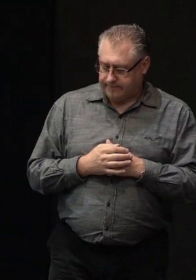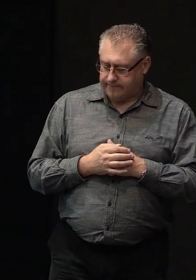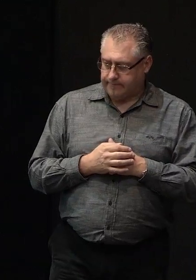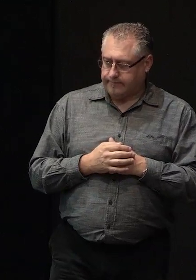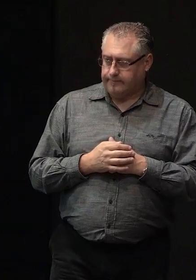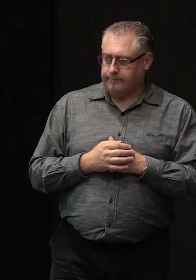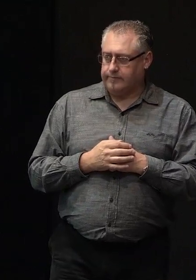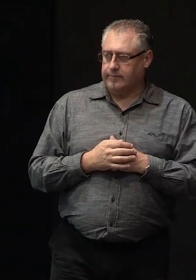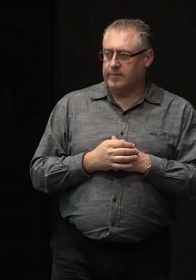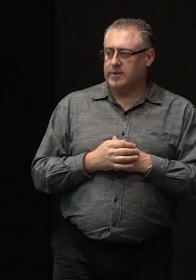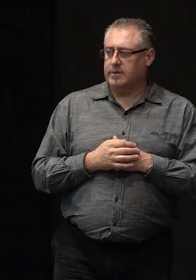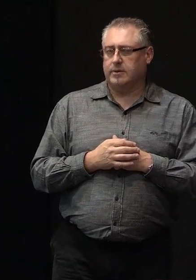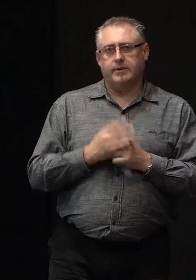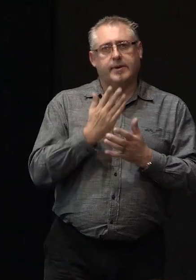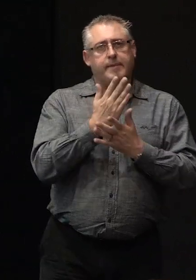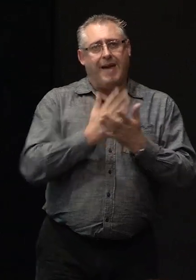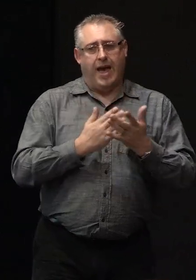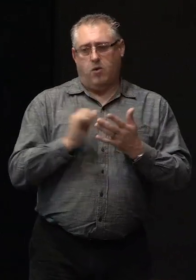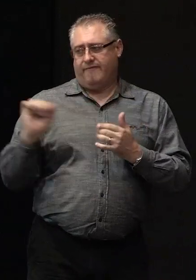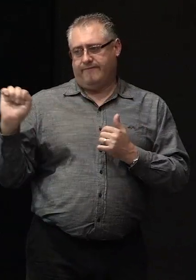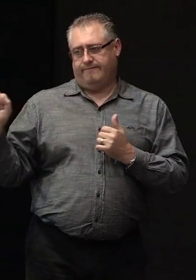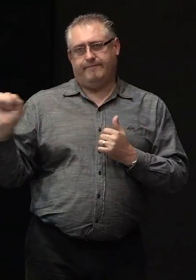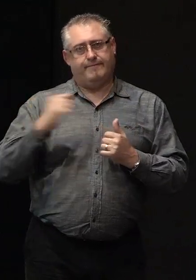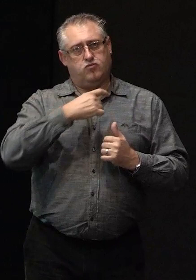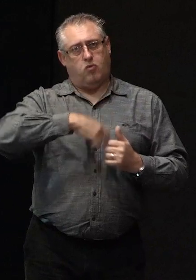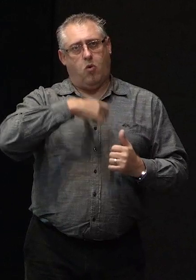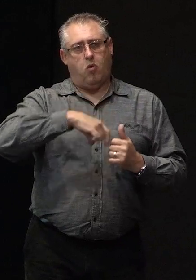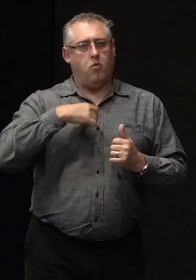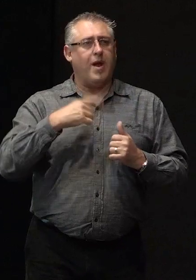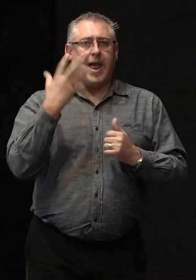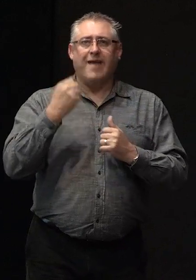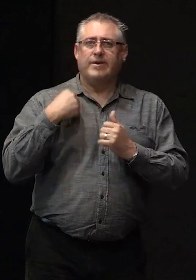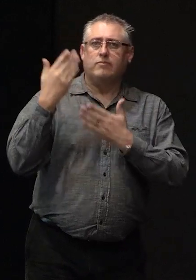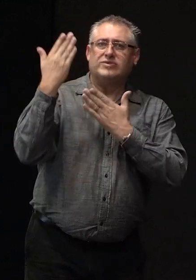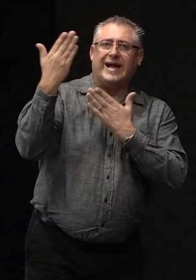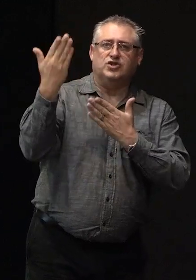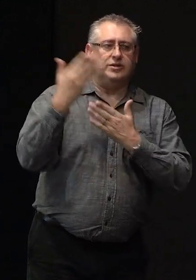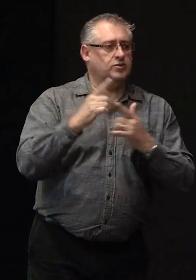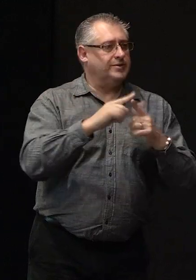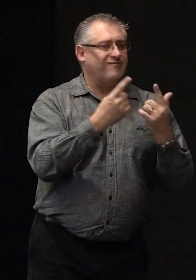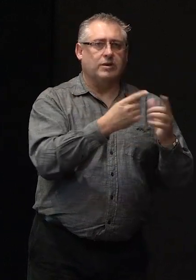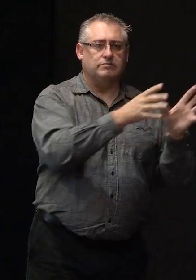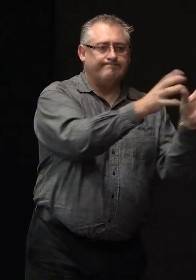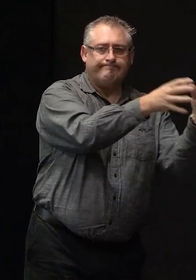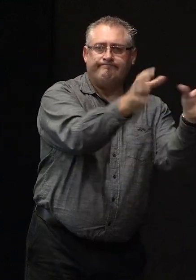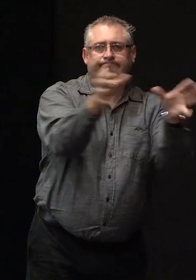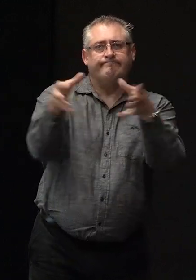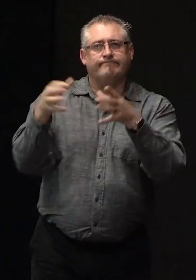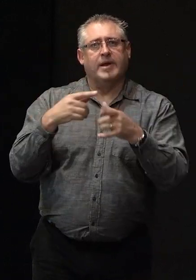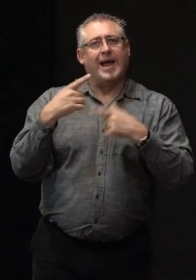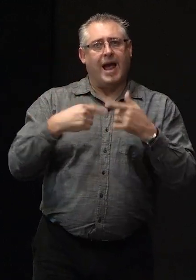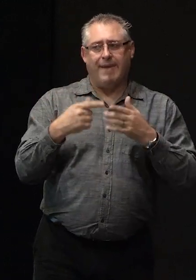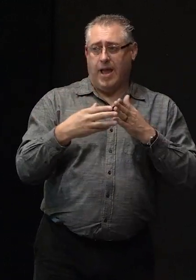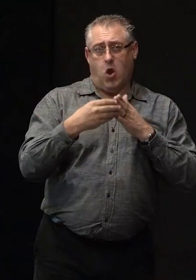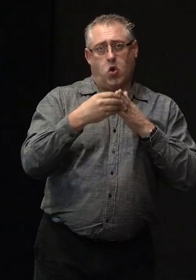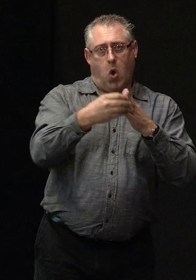and as part of our role we've been doing presentations to various interested parties about this guidance